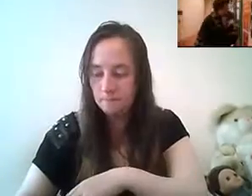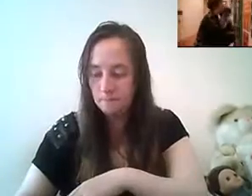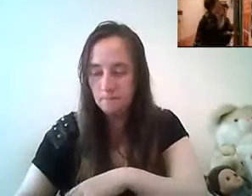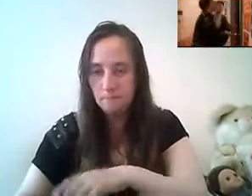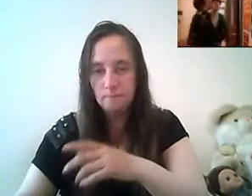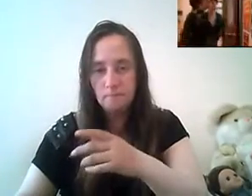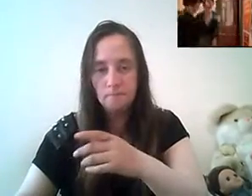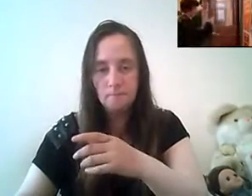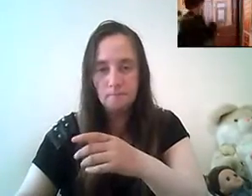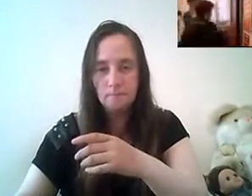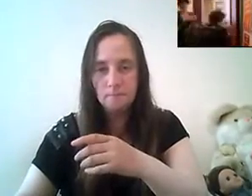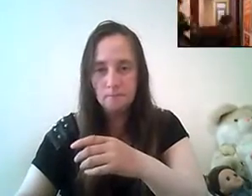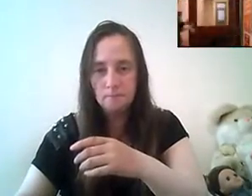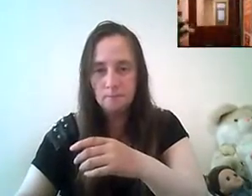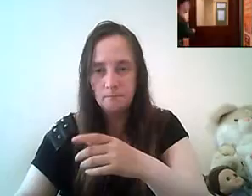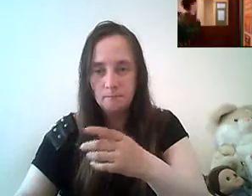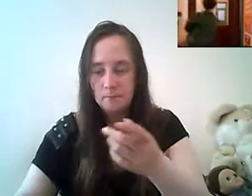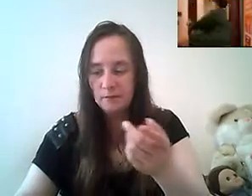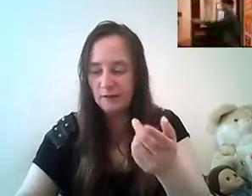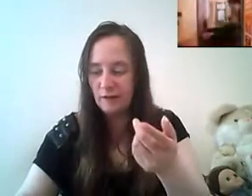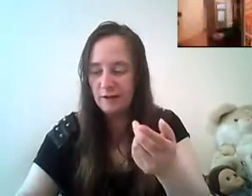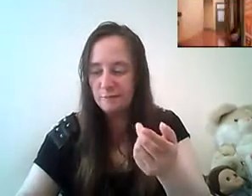once we're in we head straight for the security system the fireplace